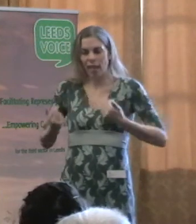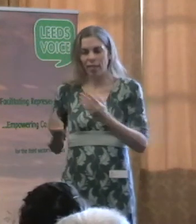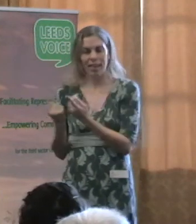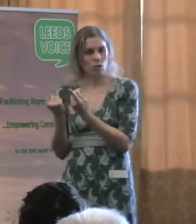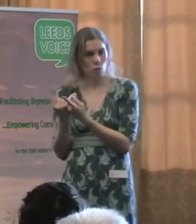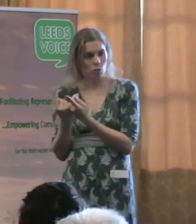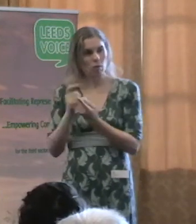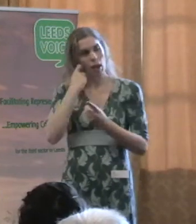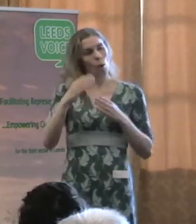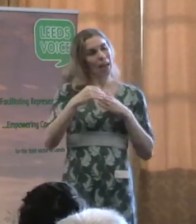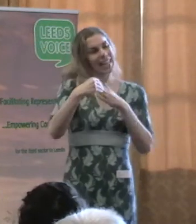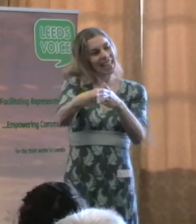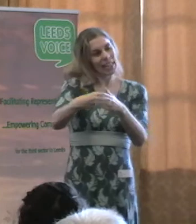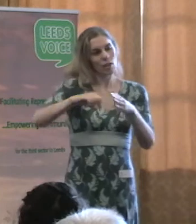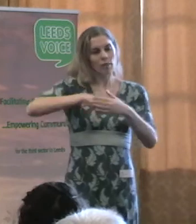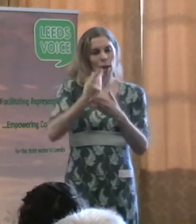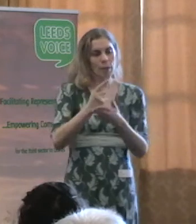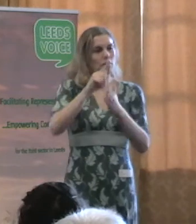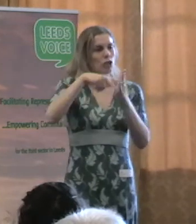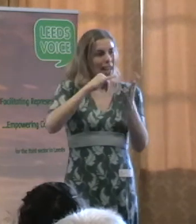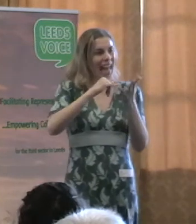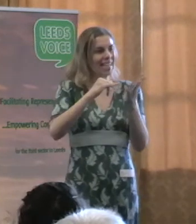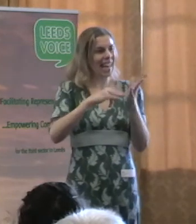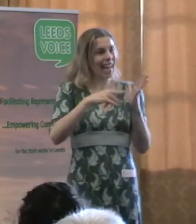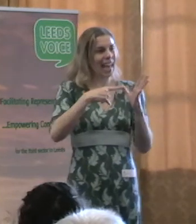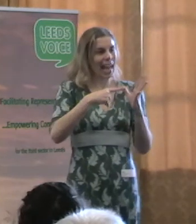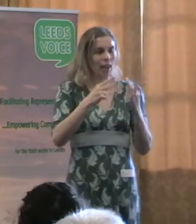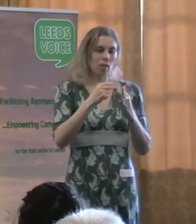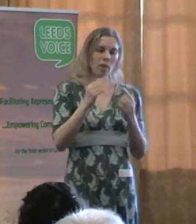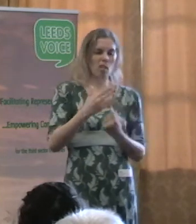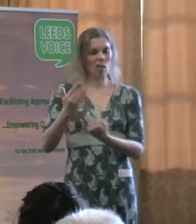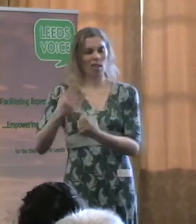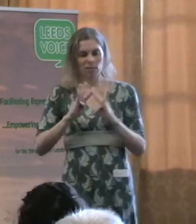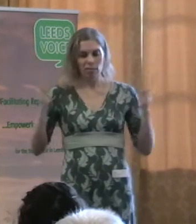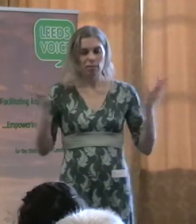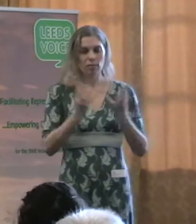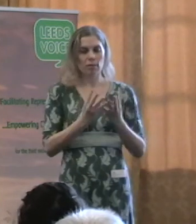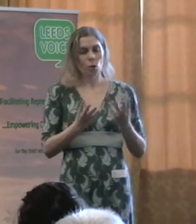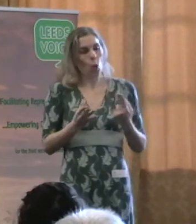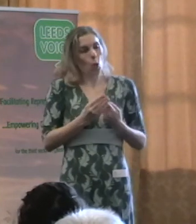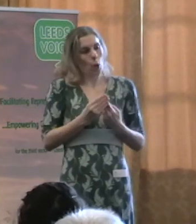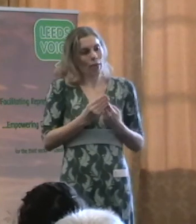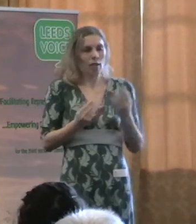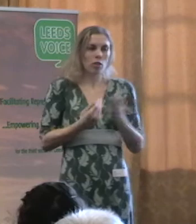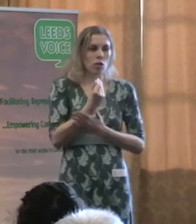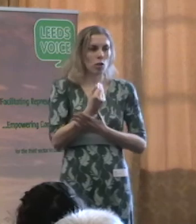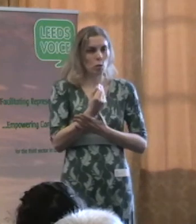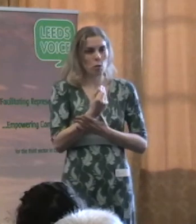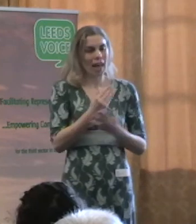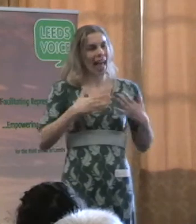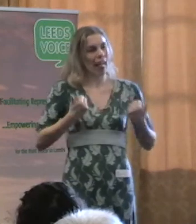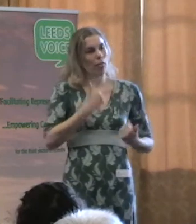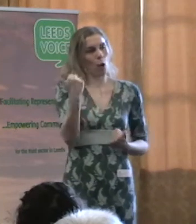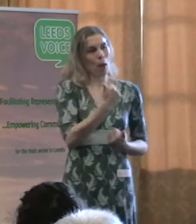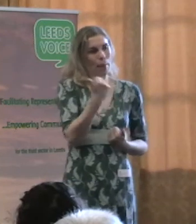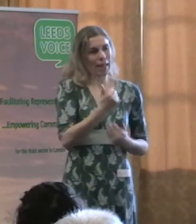continue to lead on the development of the JSNA with others and the new joint health and well-being strategy. And I'll